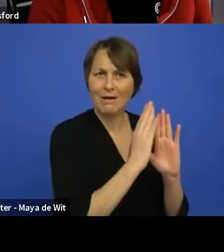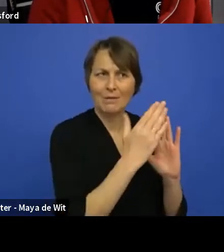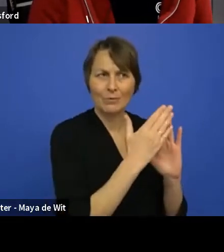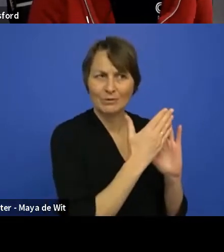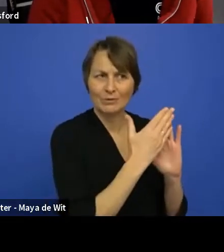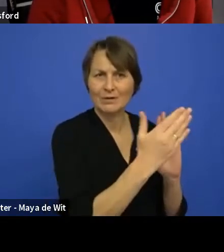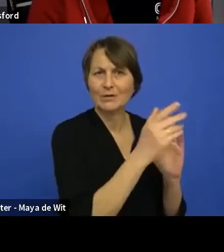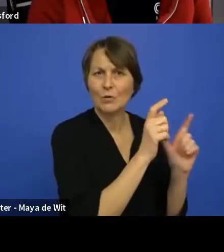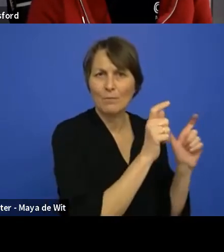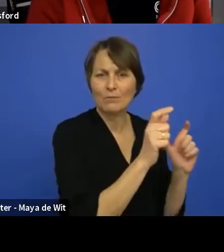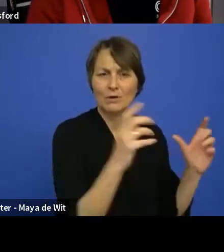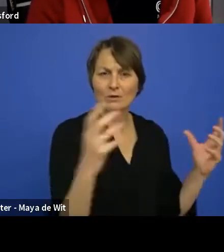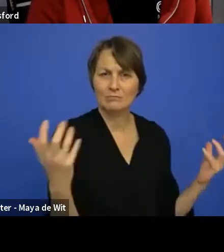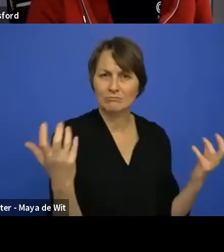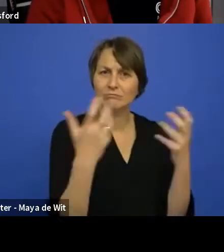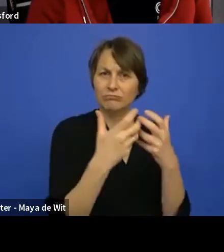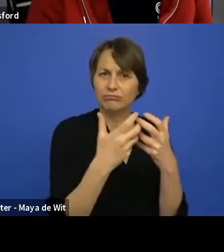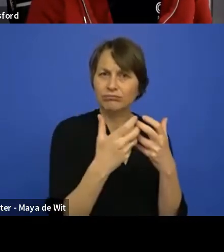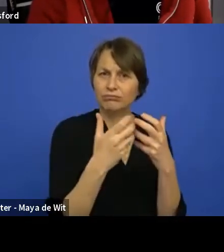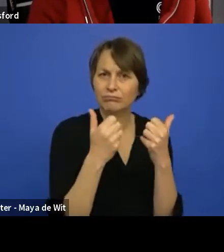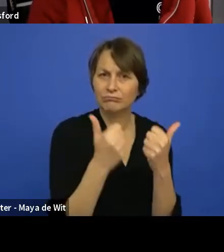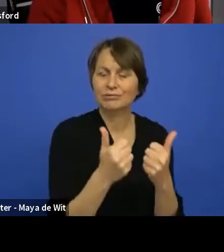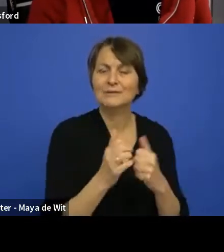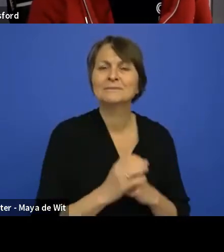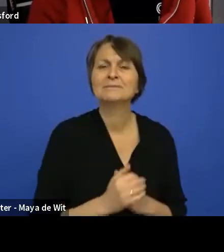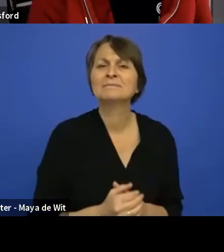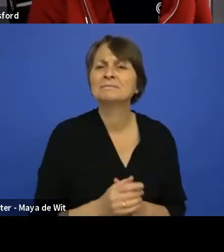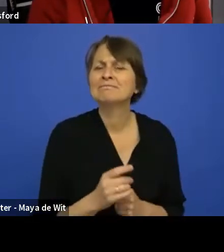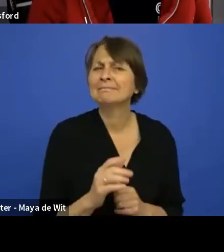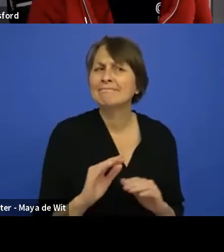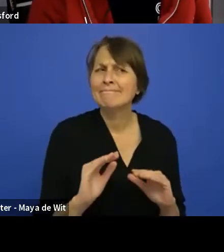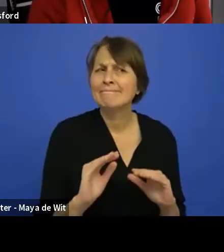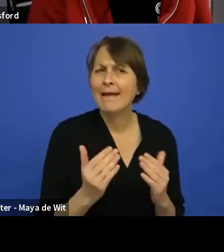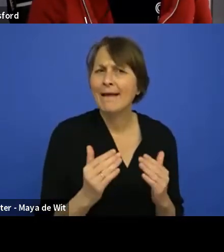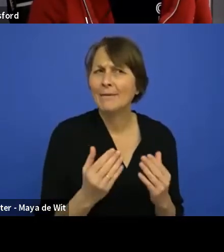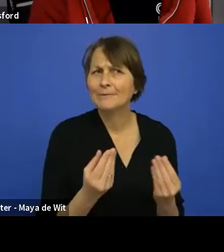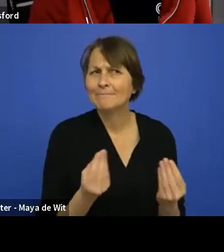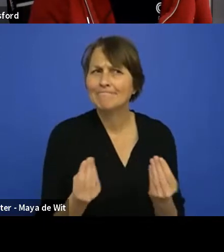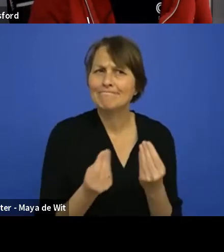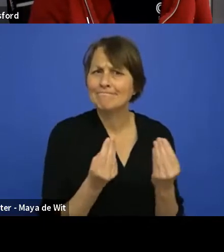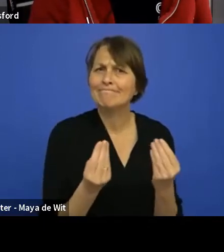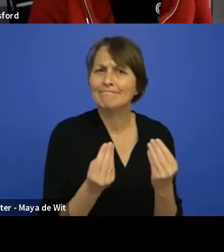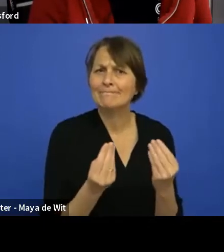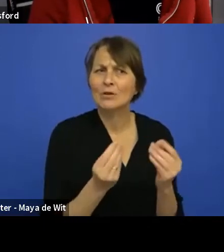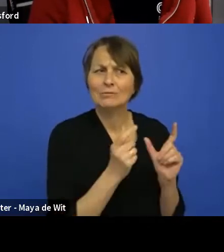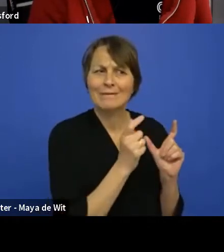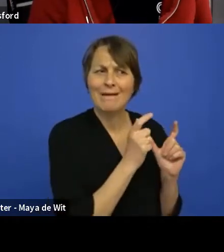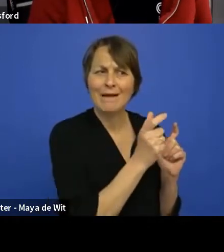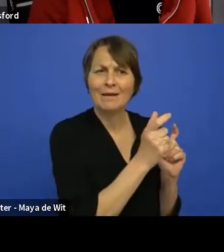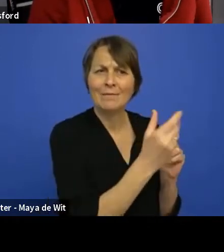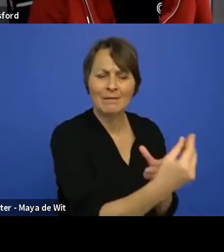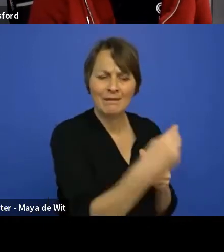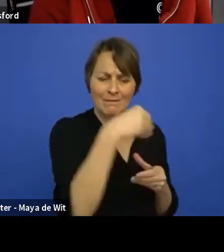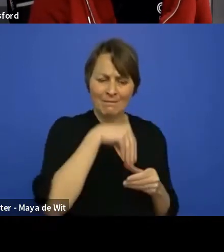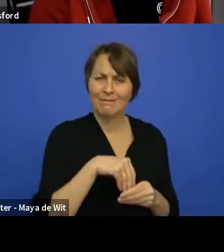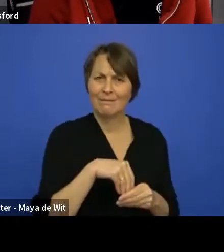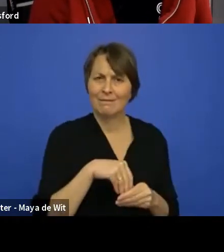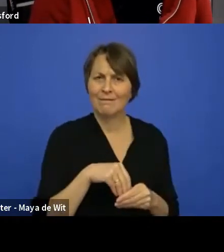but how will you, we start to use those elements, I guess, in the back office. And at this point we end up